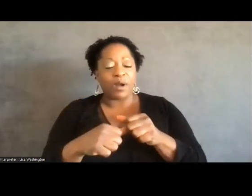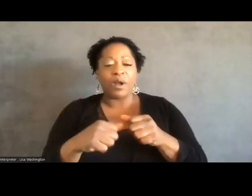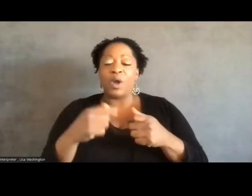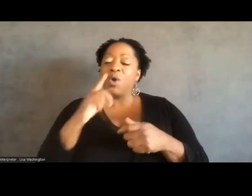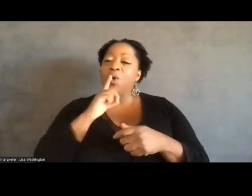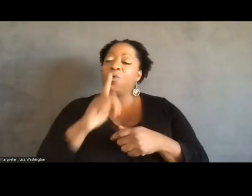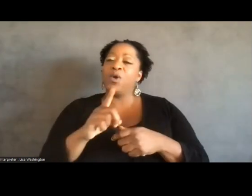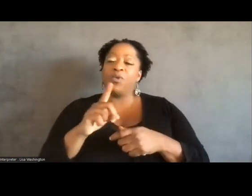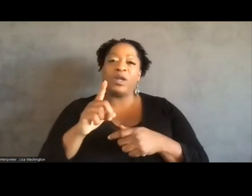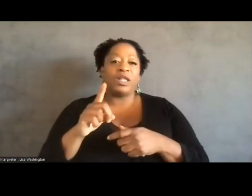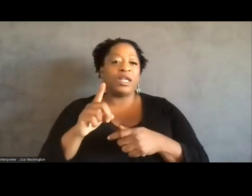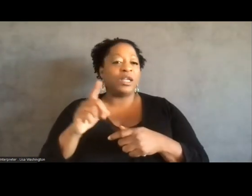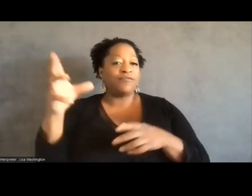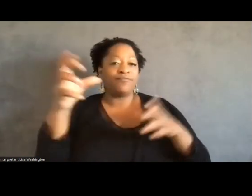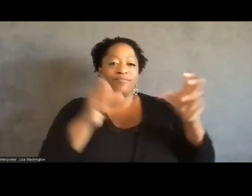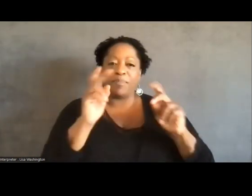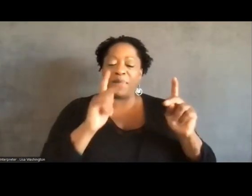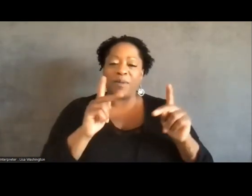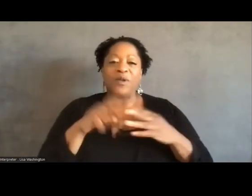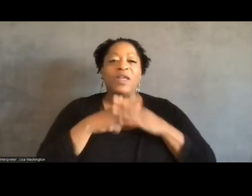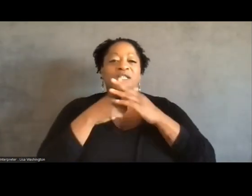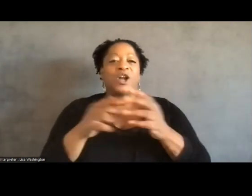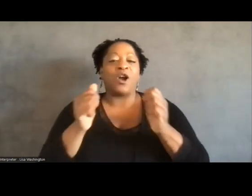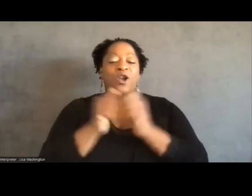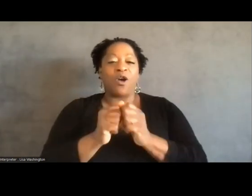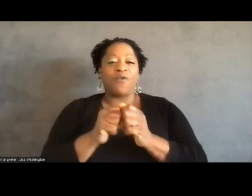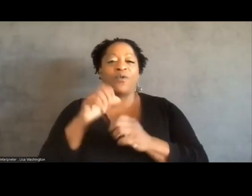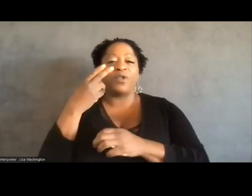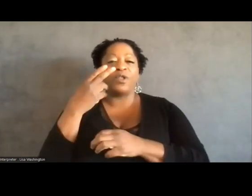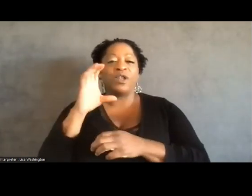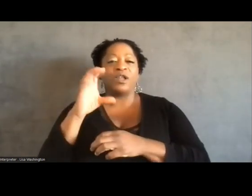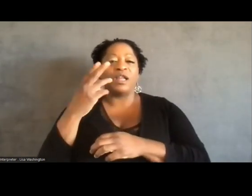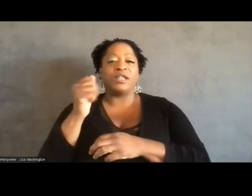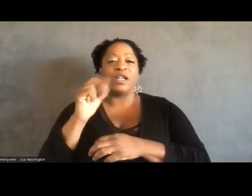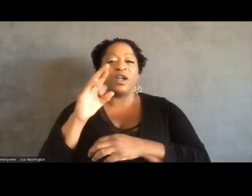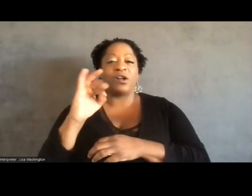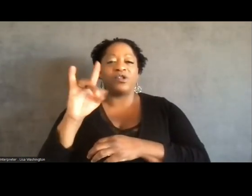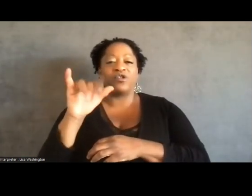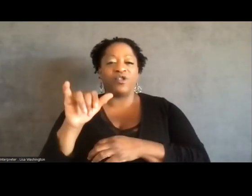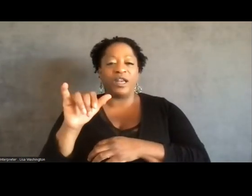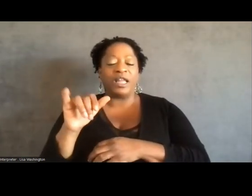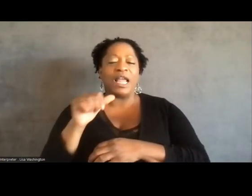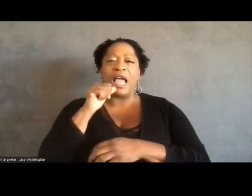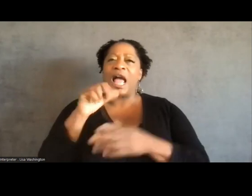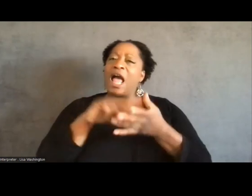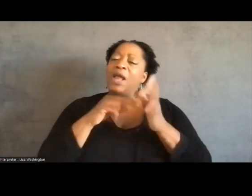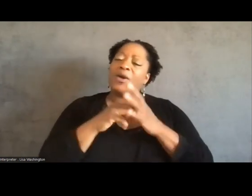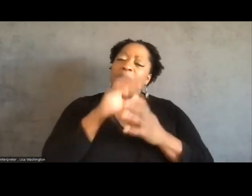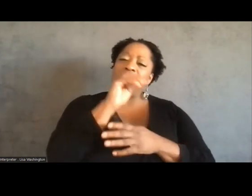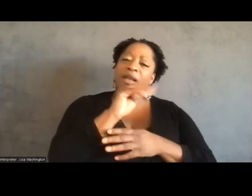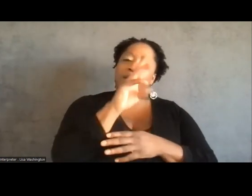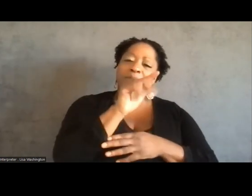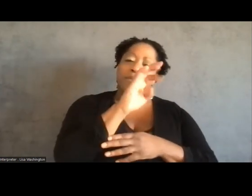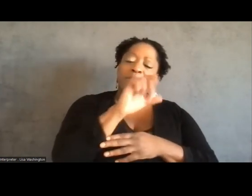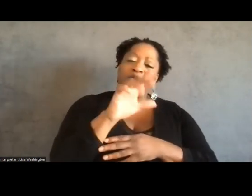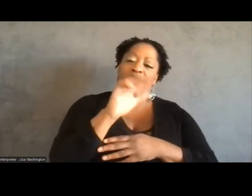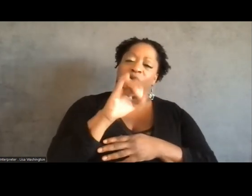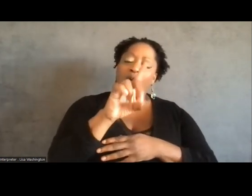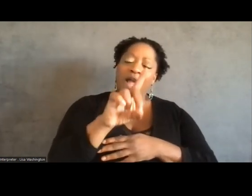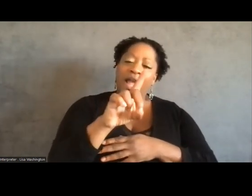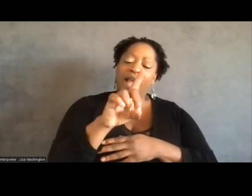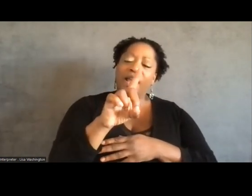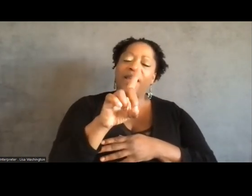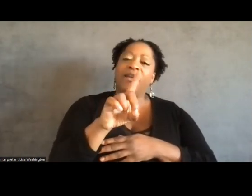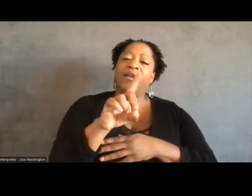out from a place of charity, um, and I don't mean, like, mutual aid projects, I really mean, like, sort of white